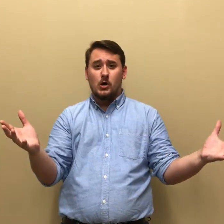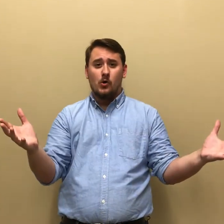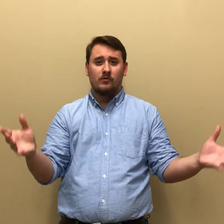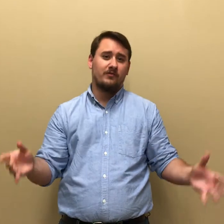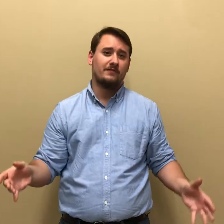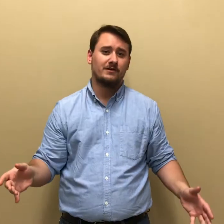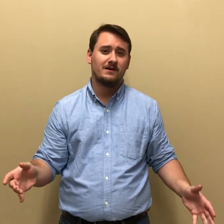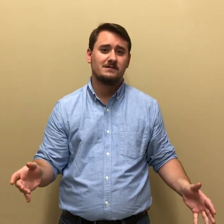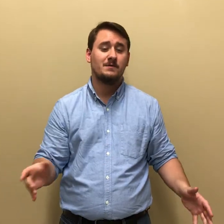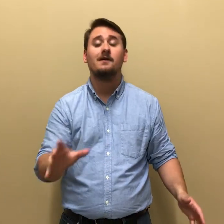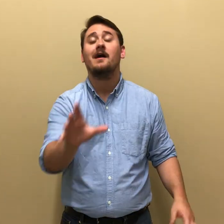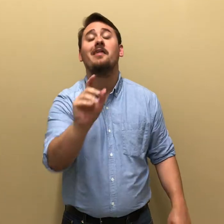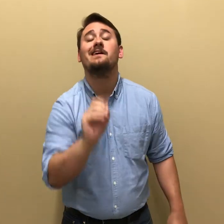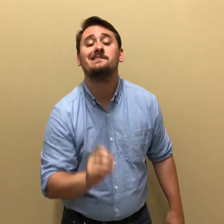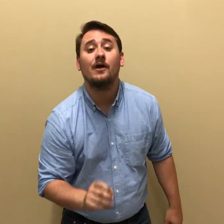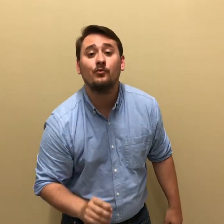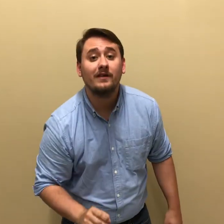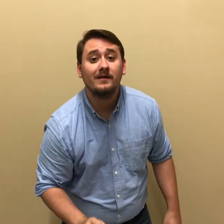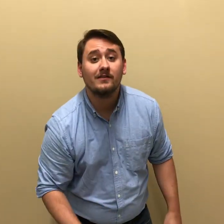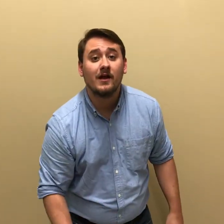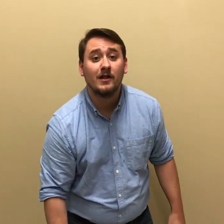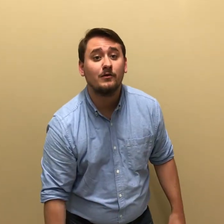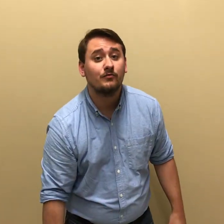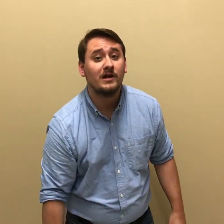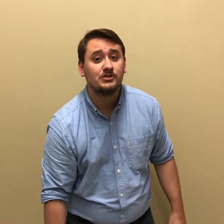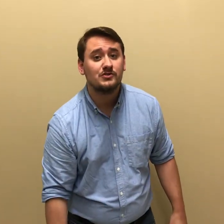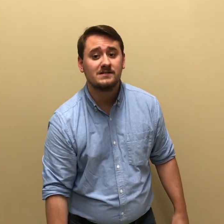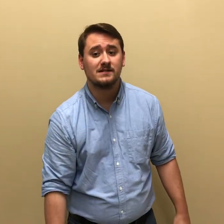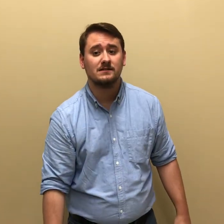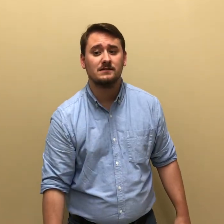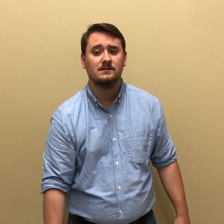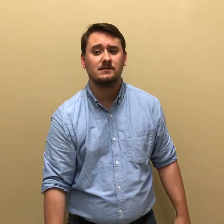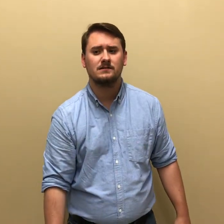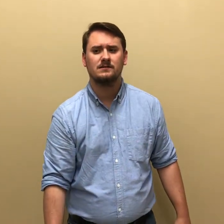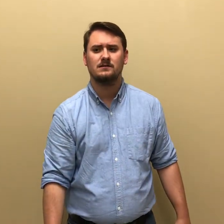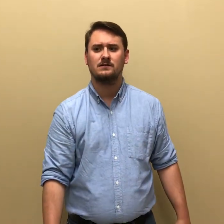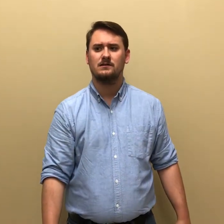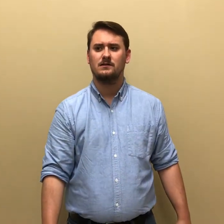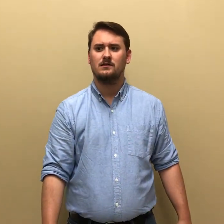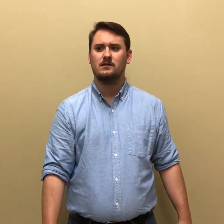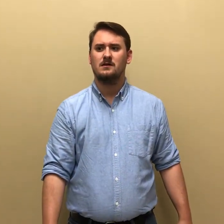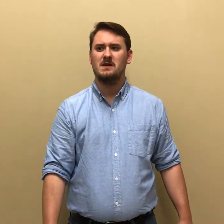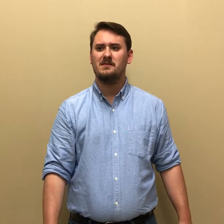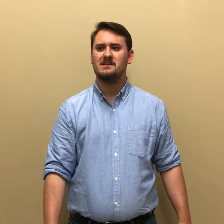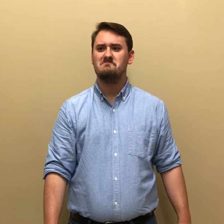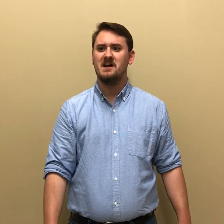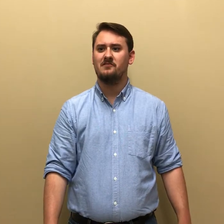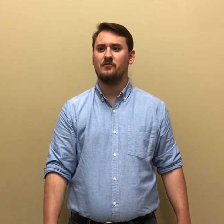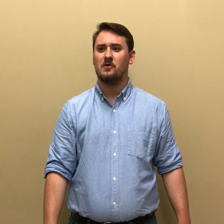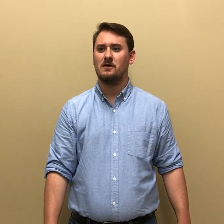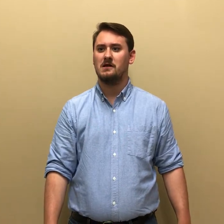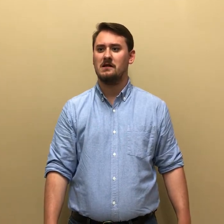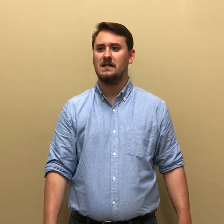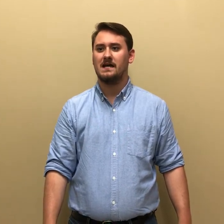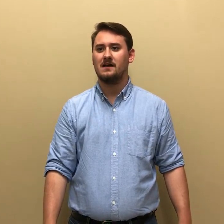gold flavor dust but that's not really the color of ranch dressing. Maybe that's a metaphor like